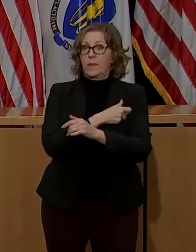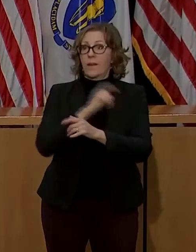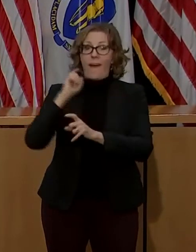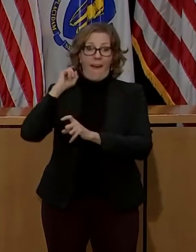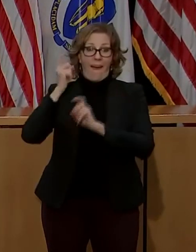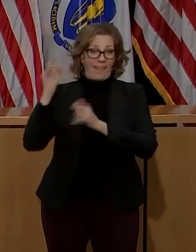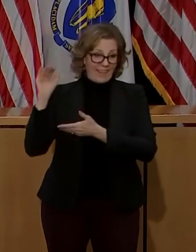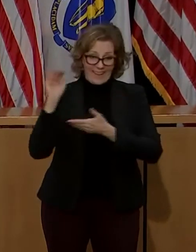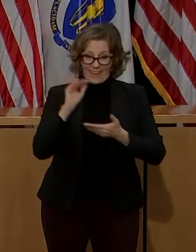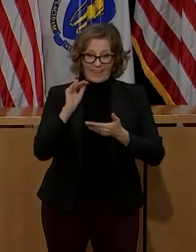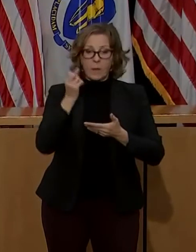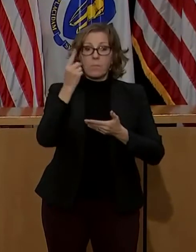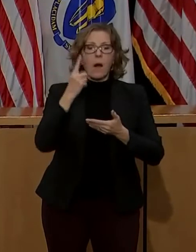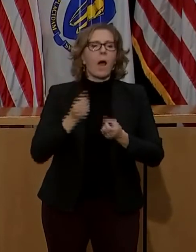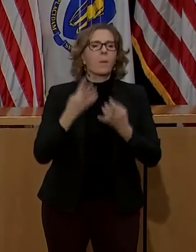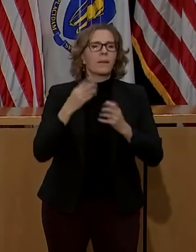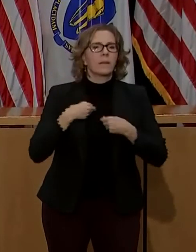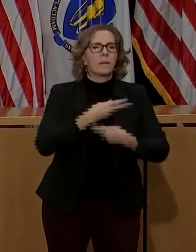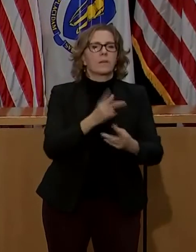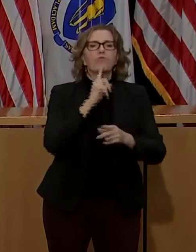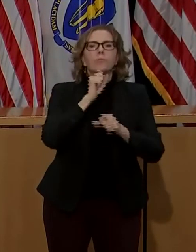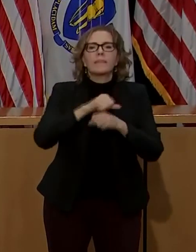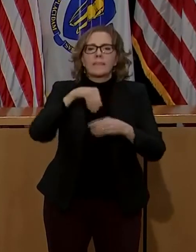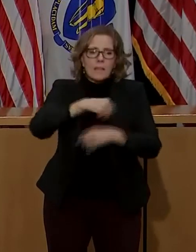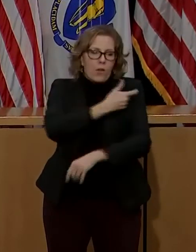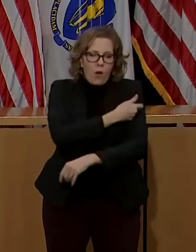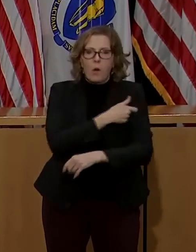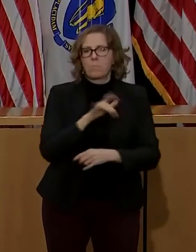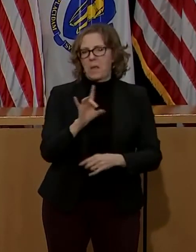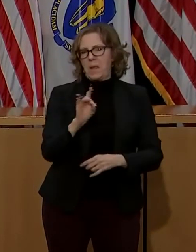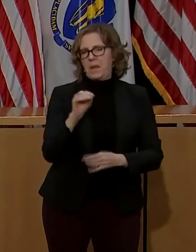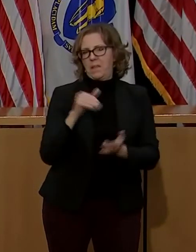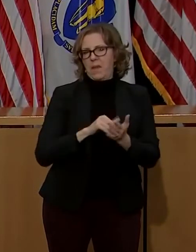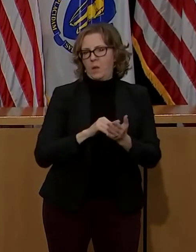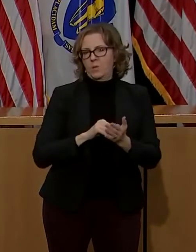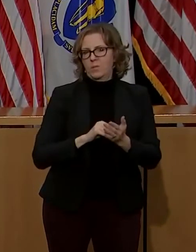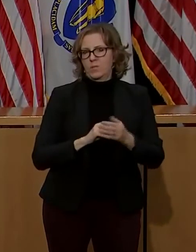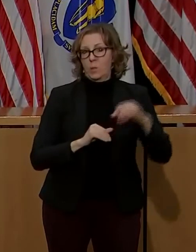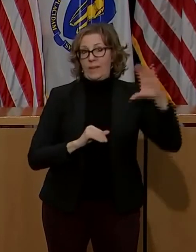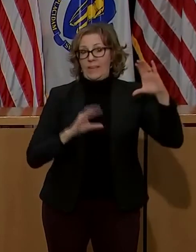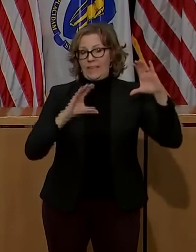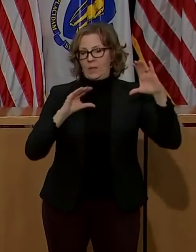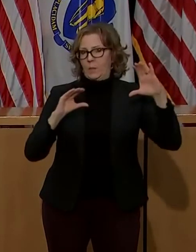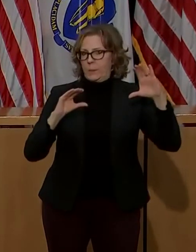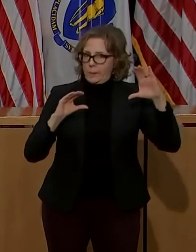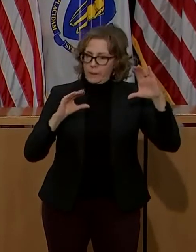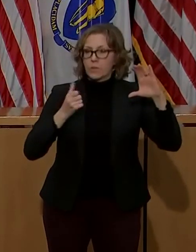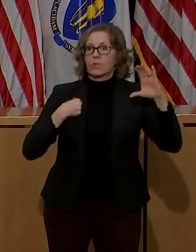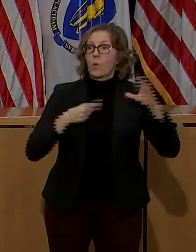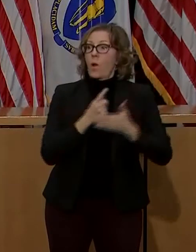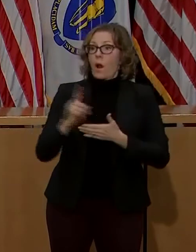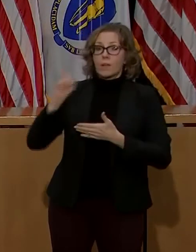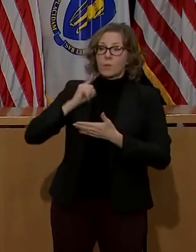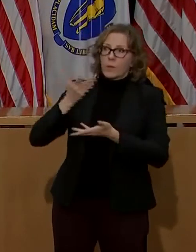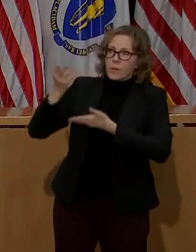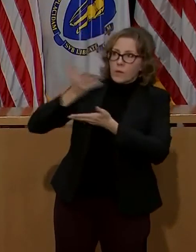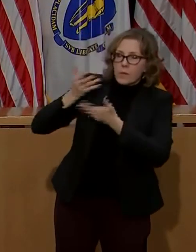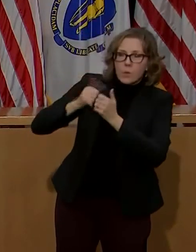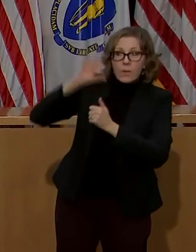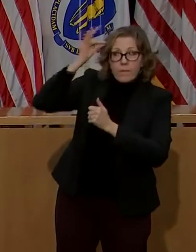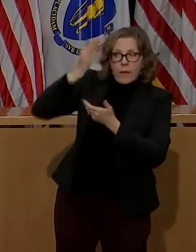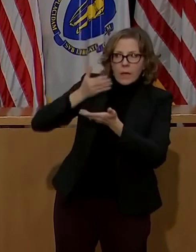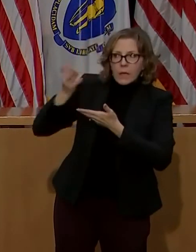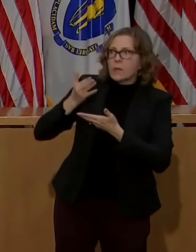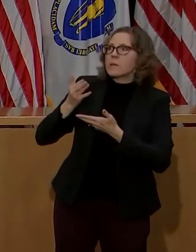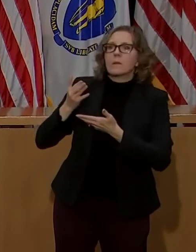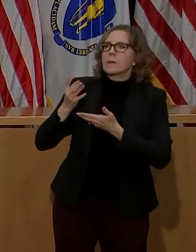,000 doses had been administered. Last week, after back and forth with the federal government, we received permission to pull